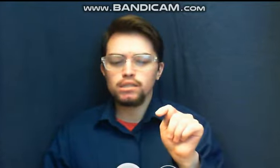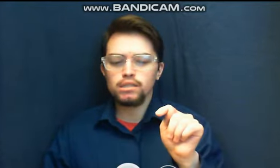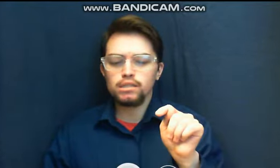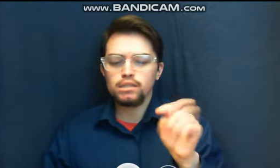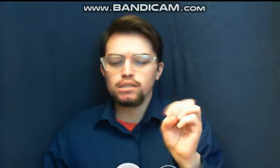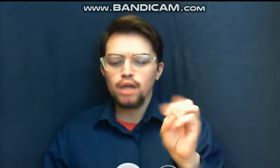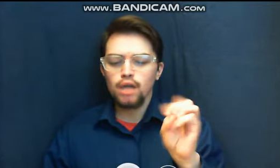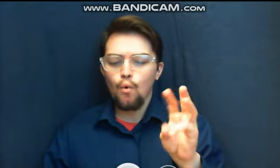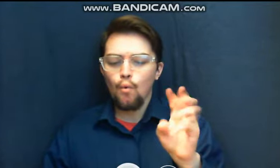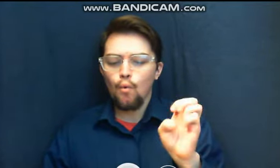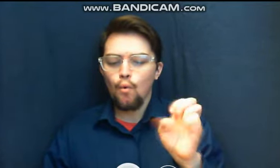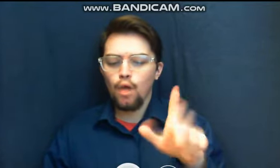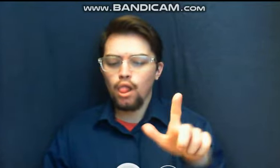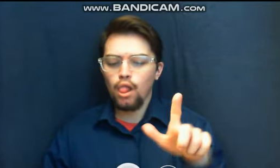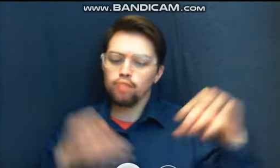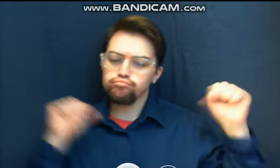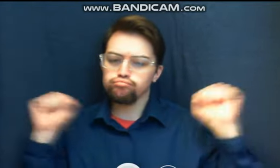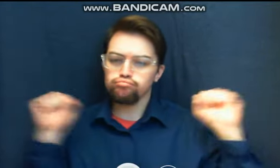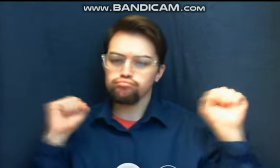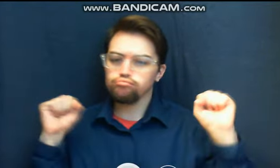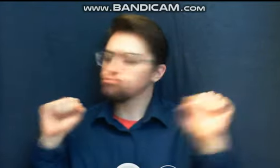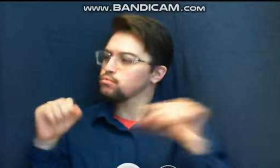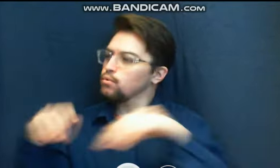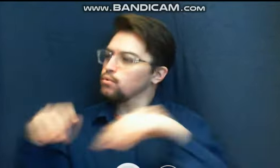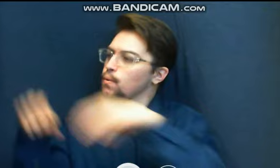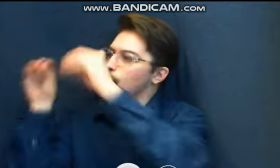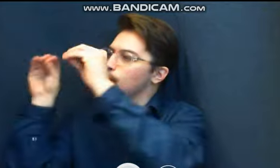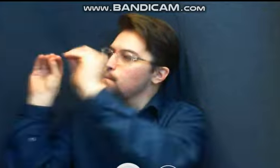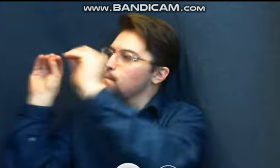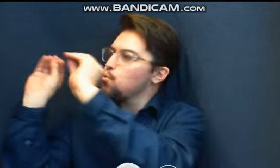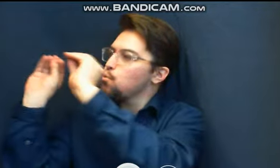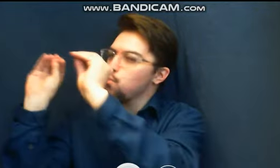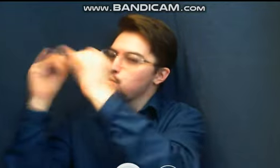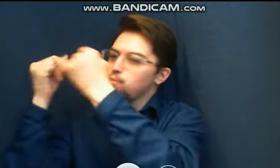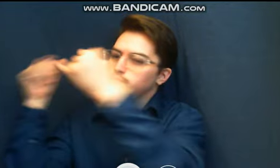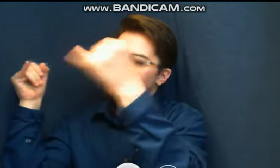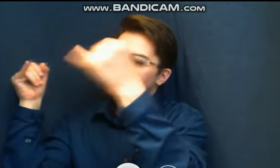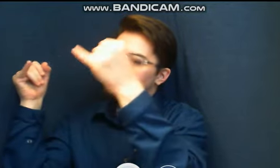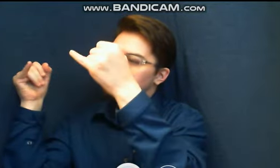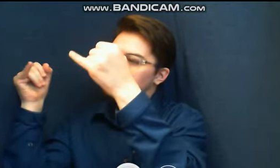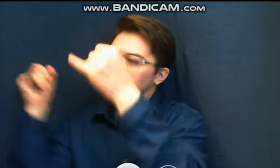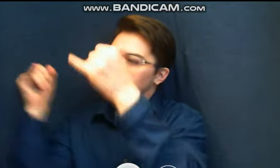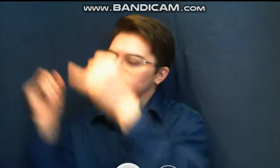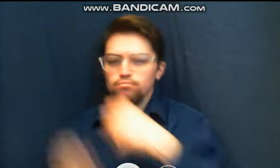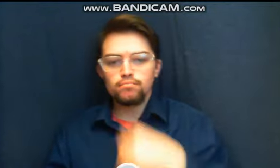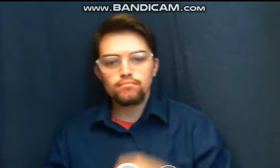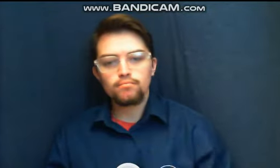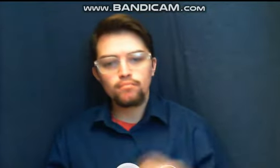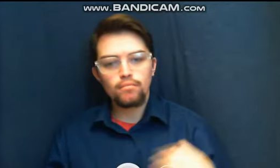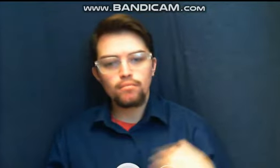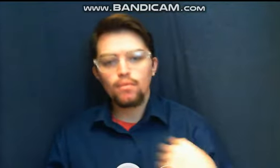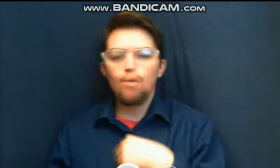day, you know, what's going to happen, why do we put them outside, to dry,